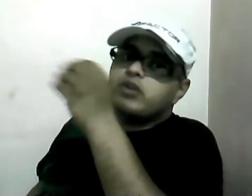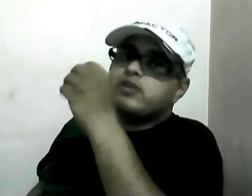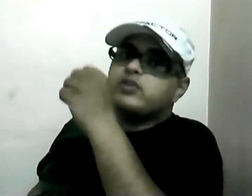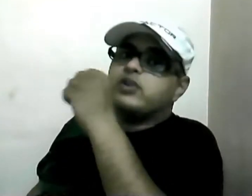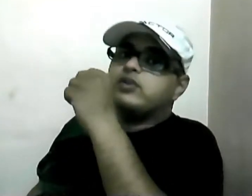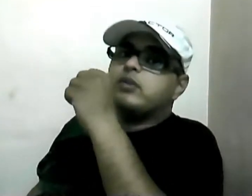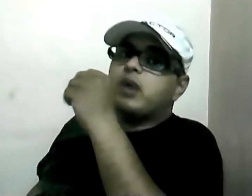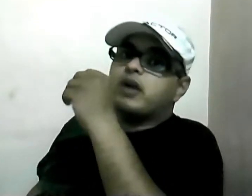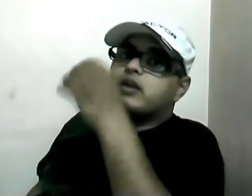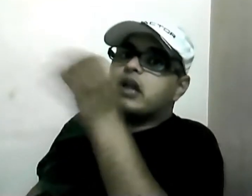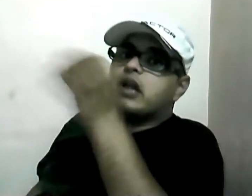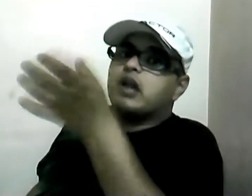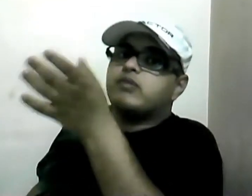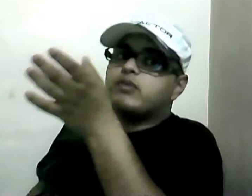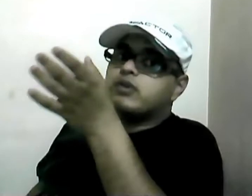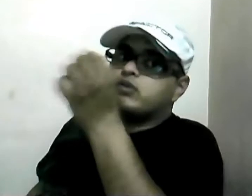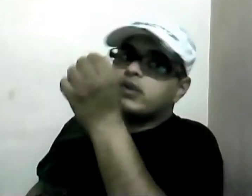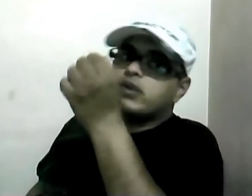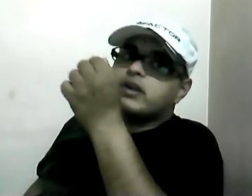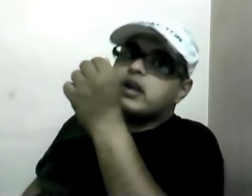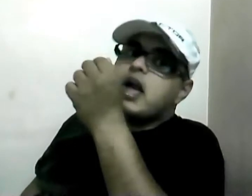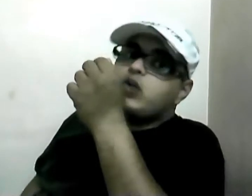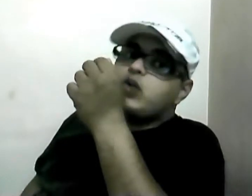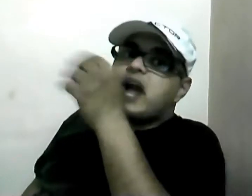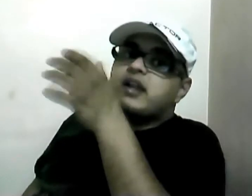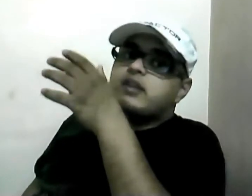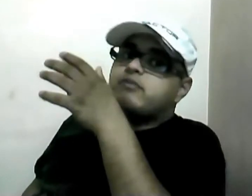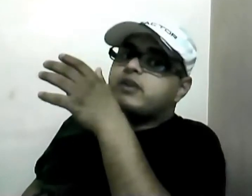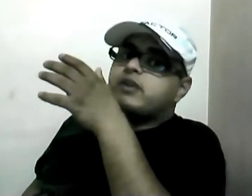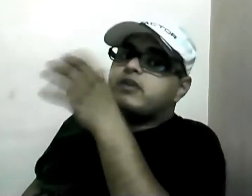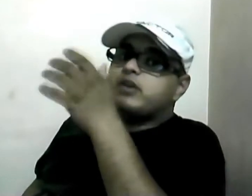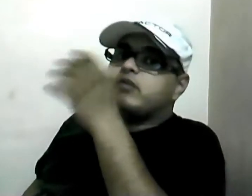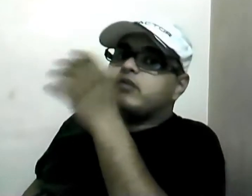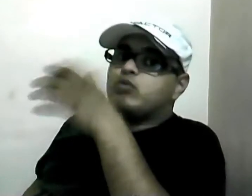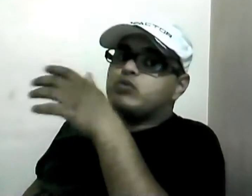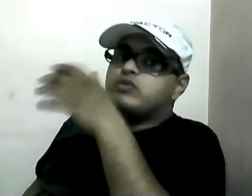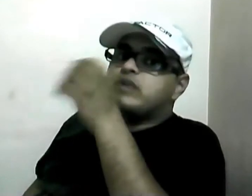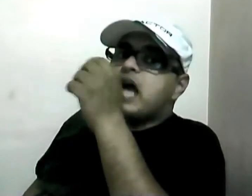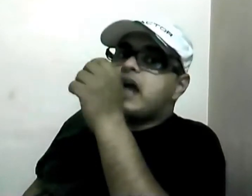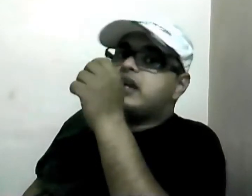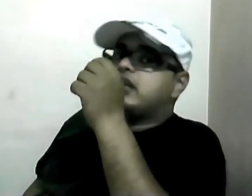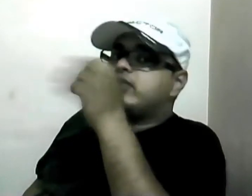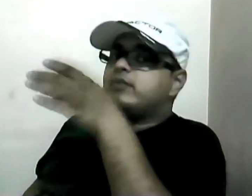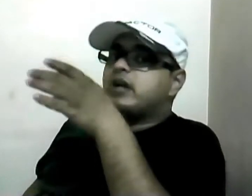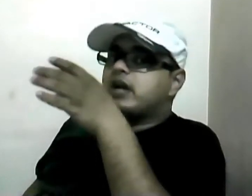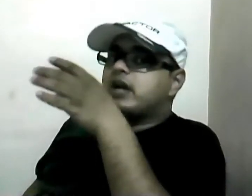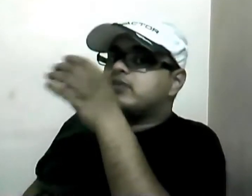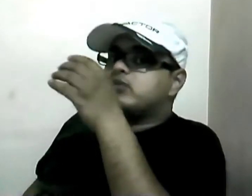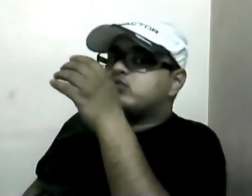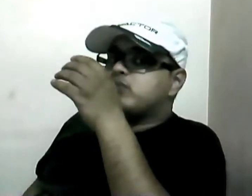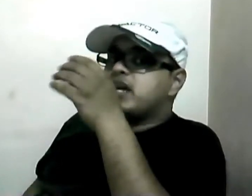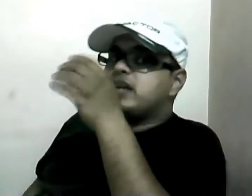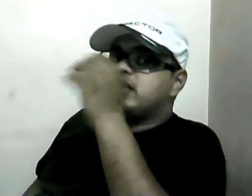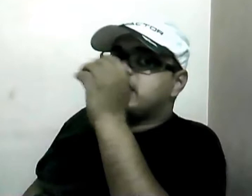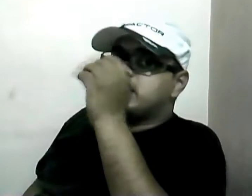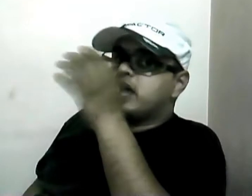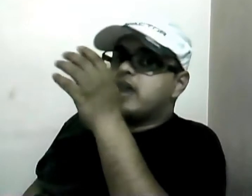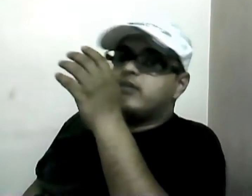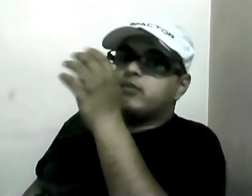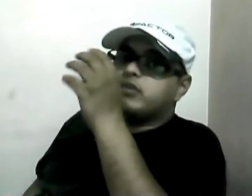traditional market in the last few years to add an impressive array of tools and delivery mechanisms to make the lives of business